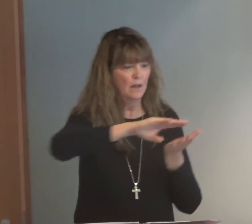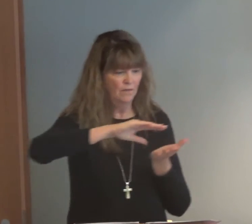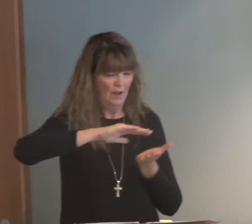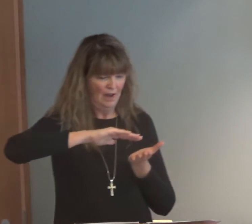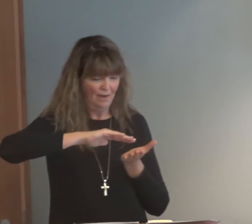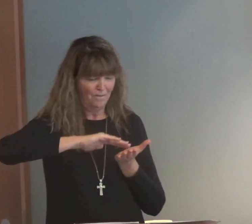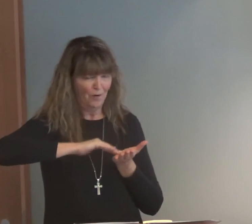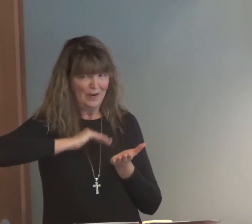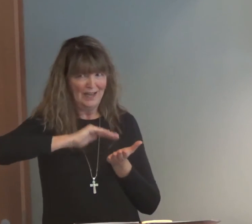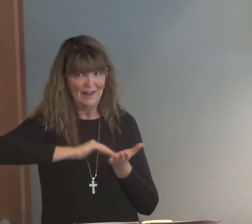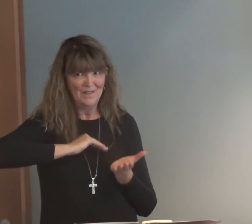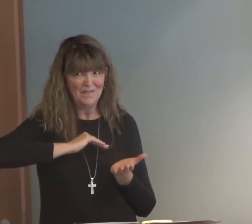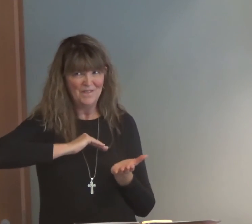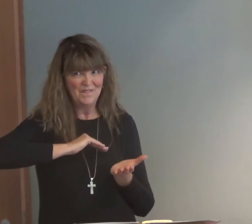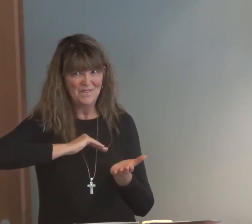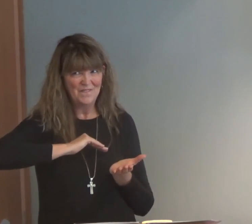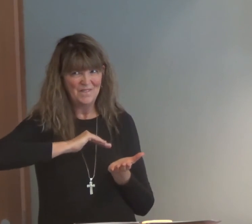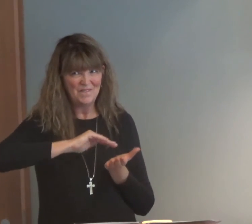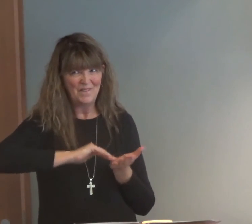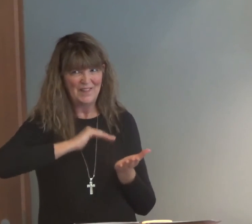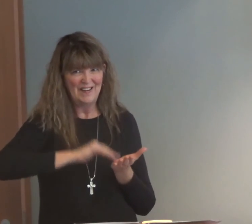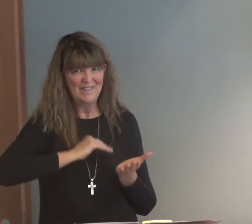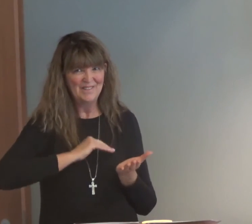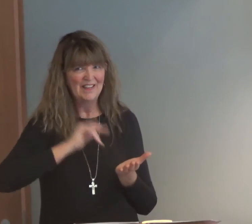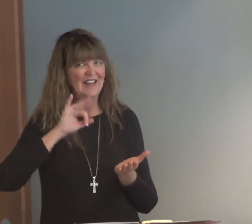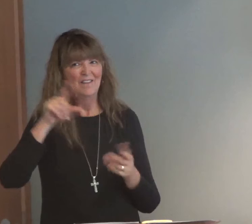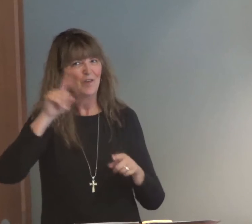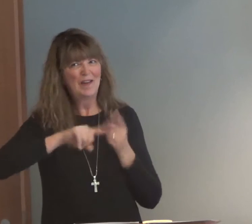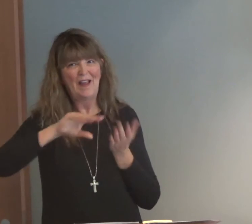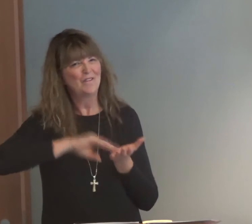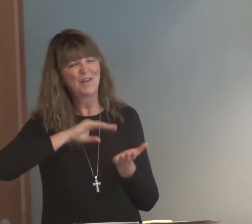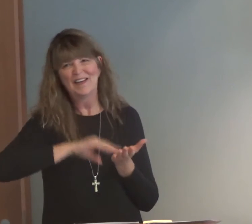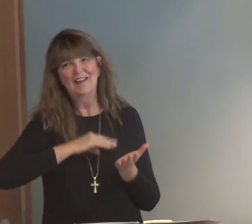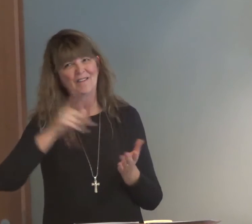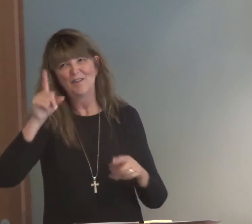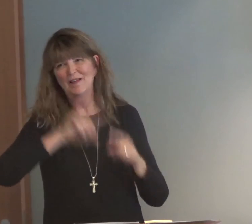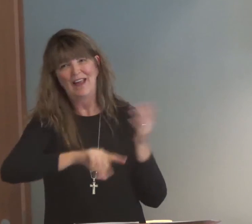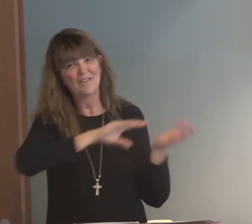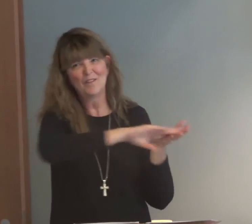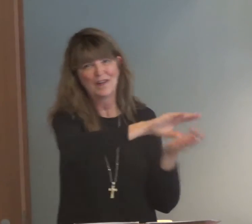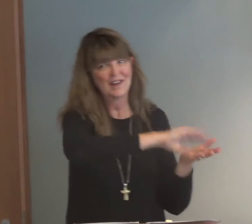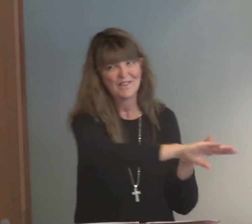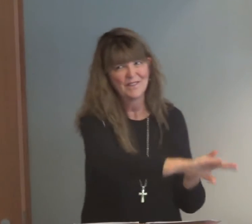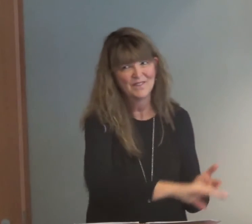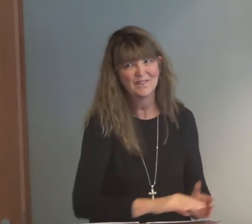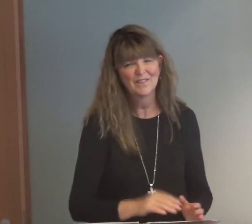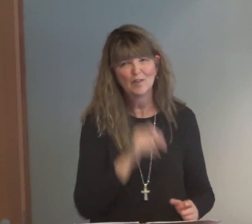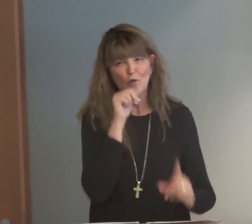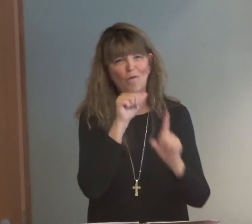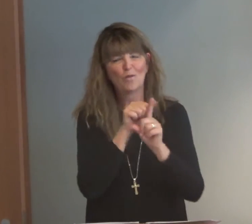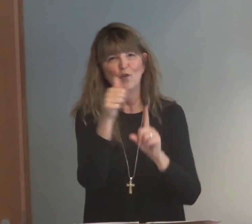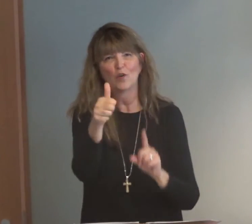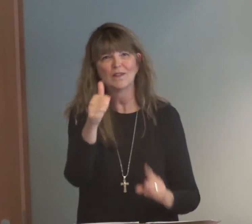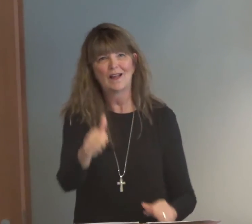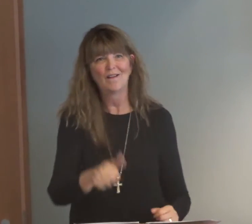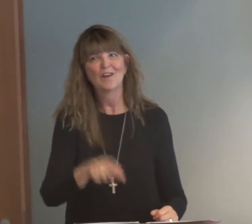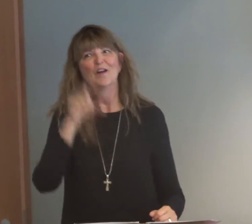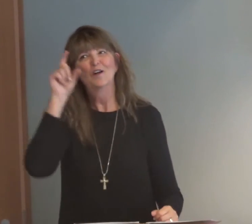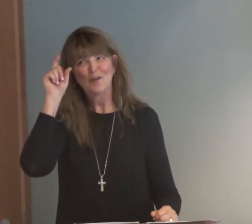love other people, you need to forgive other people, and you need to forgive yourself. If you don't forgive yourself,